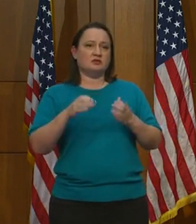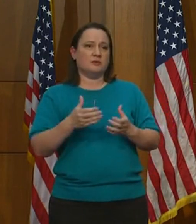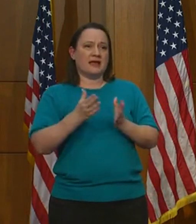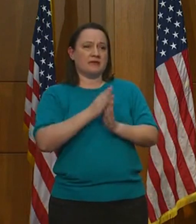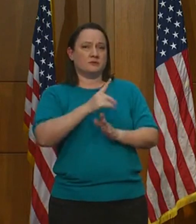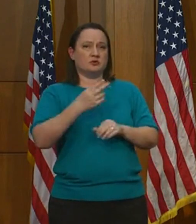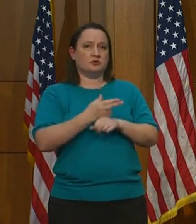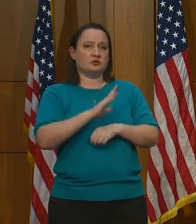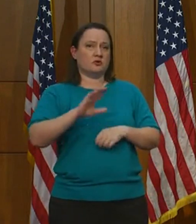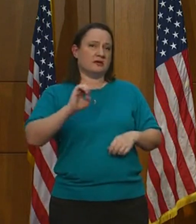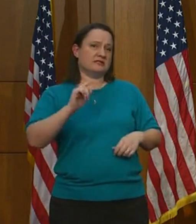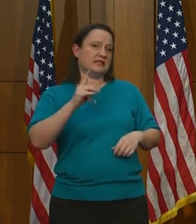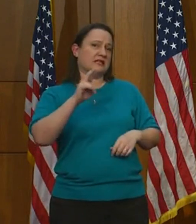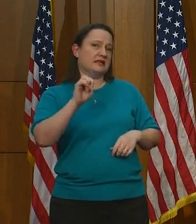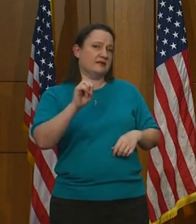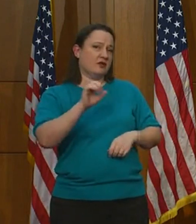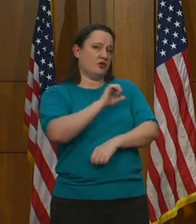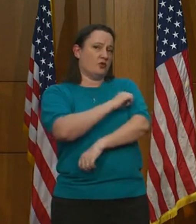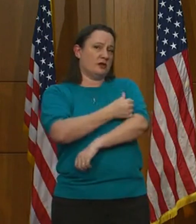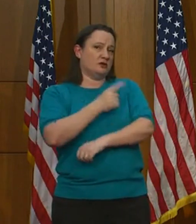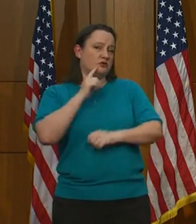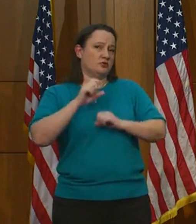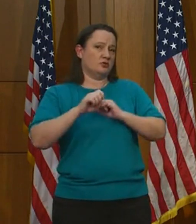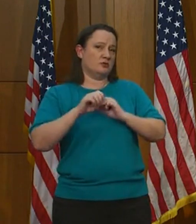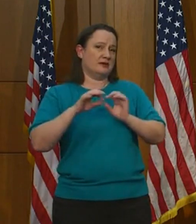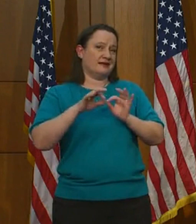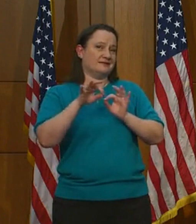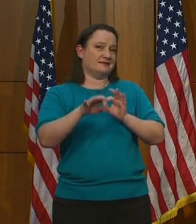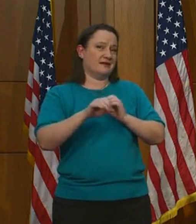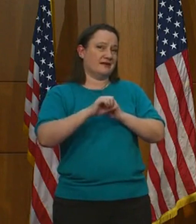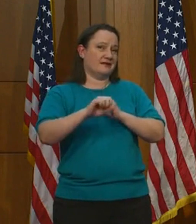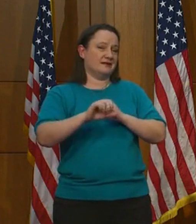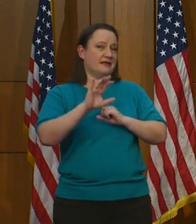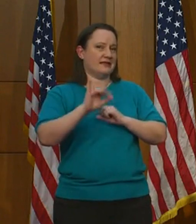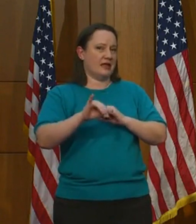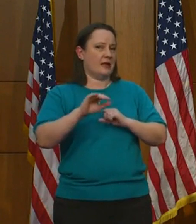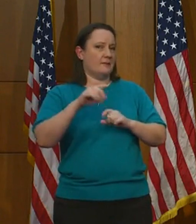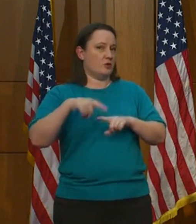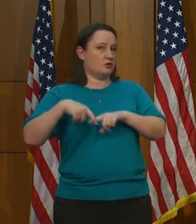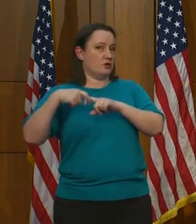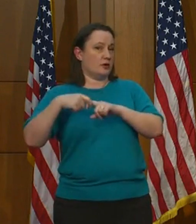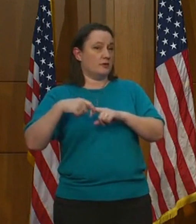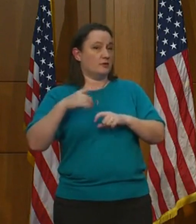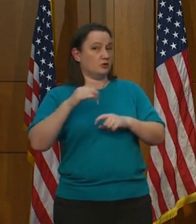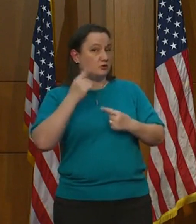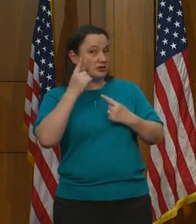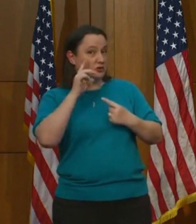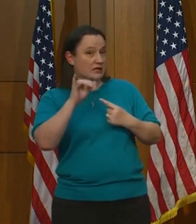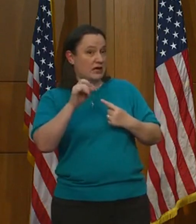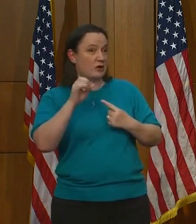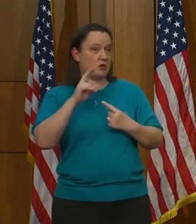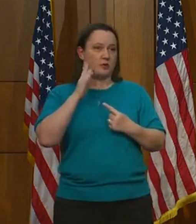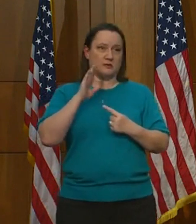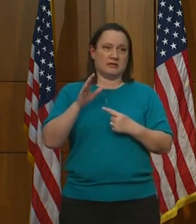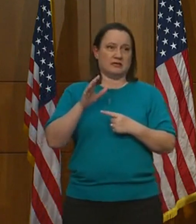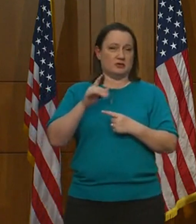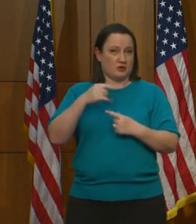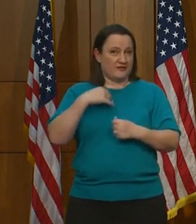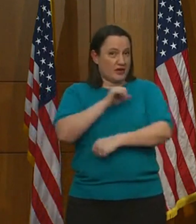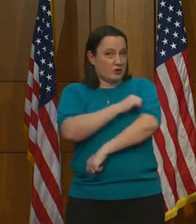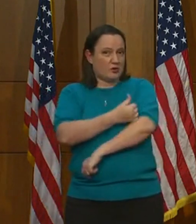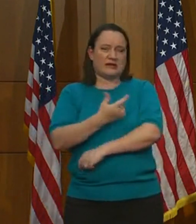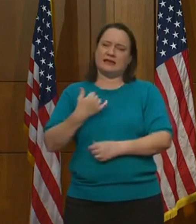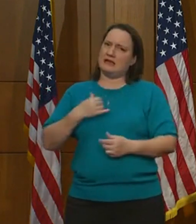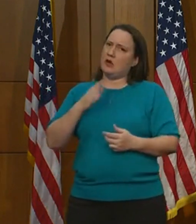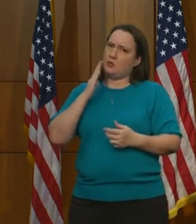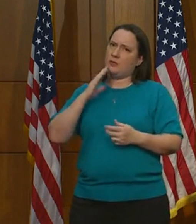authority to extend the moratorium. Is that something you're considering? Or do you believe you have that authority? That would be a difficult authority, as I've